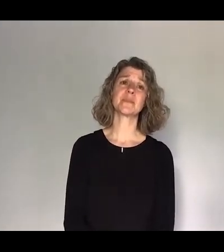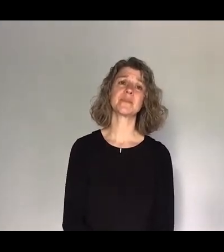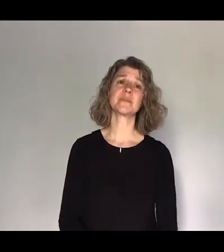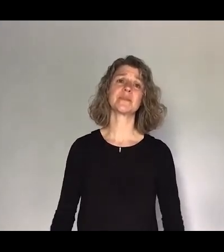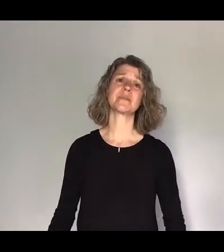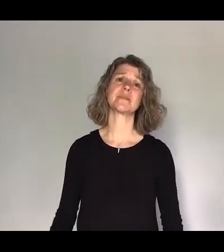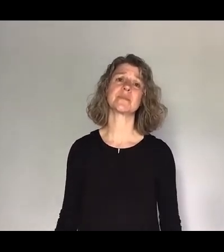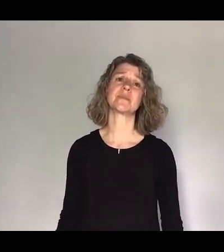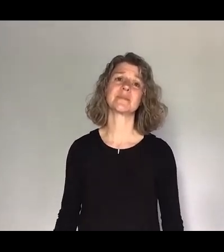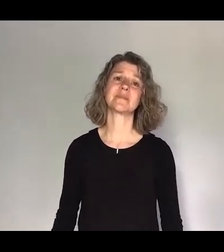come Holy Spirit